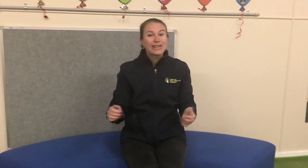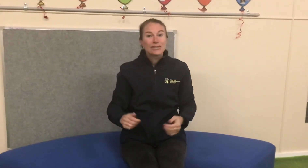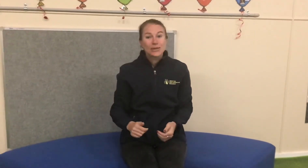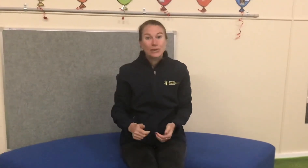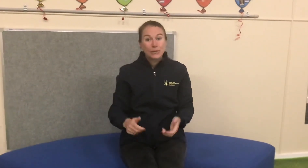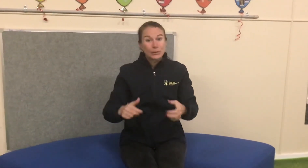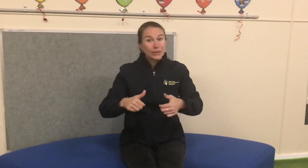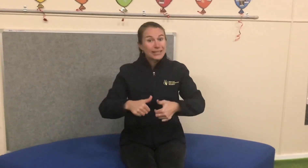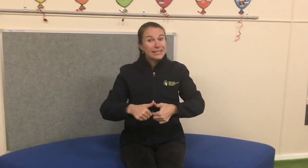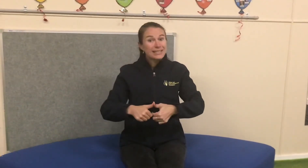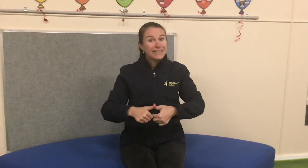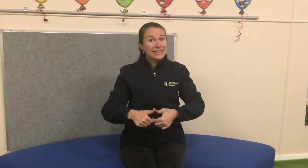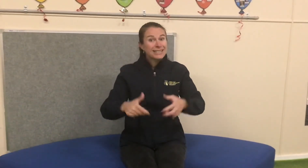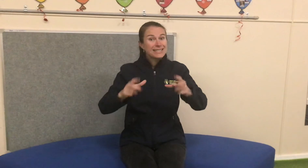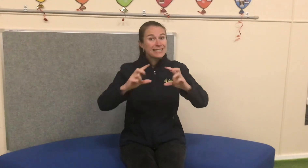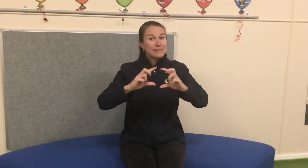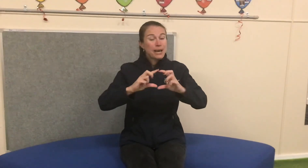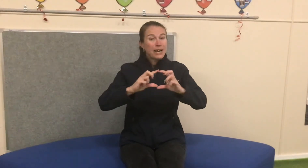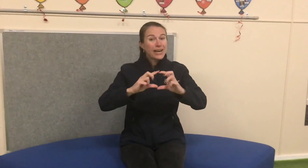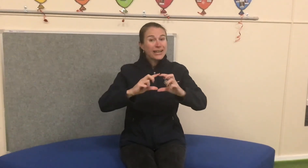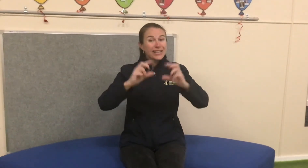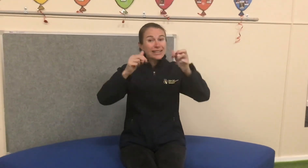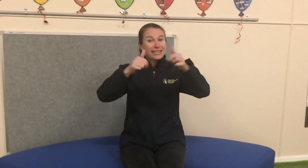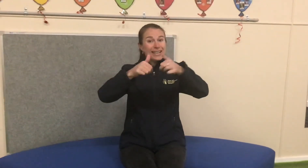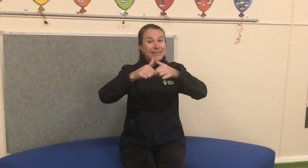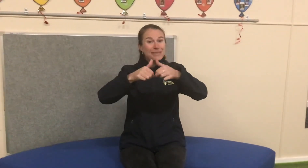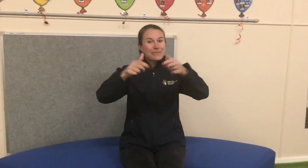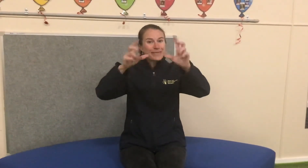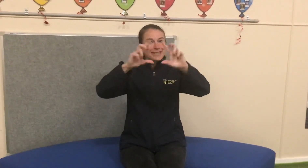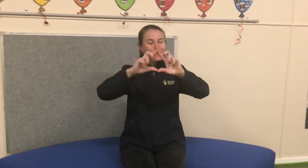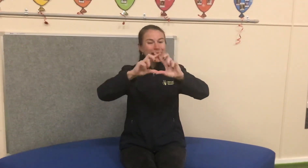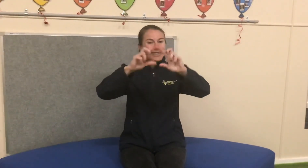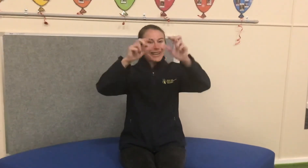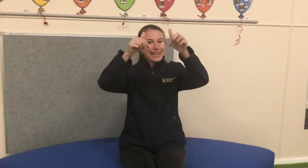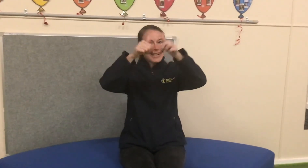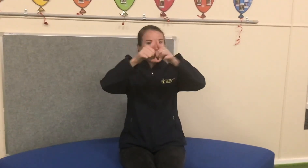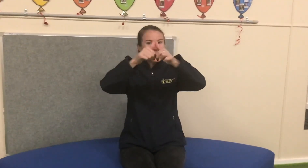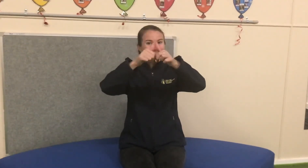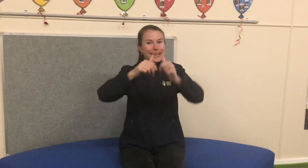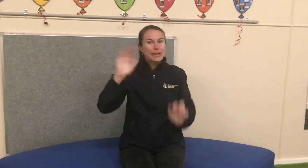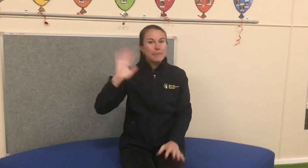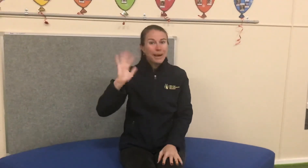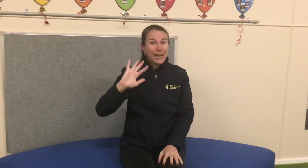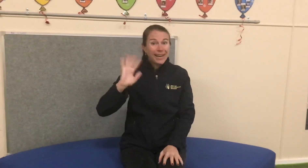So Incy Wincy Spider climbed up the spout again. Bye.